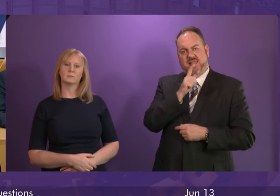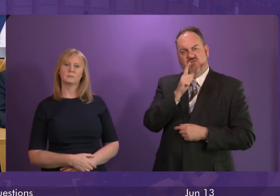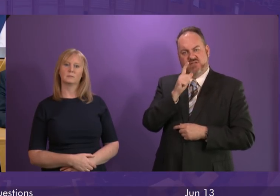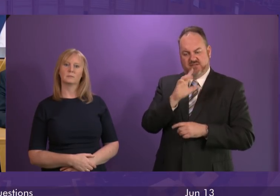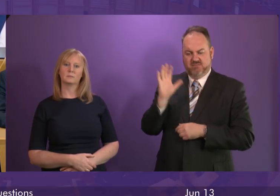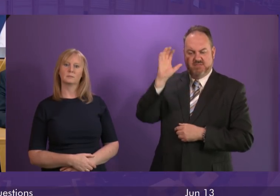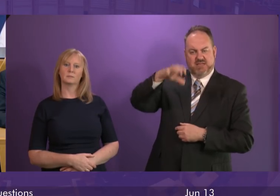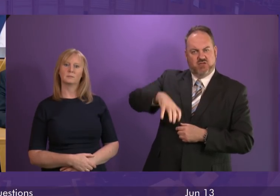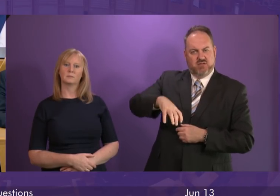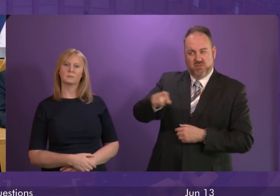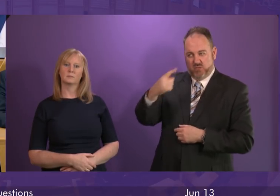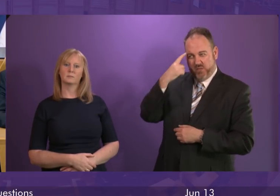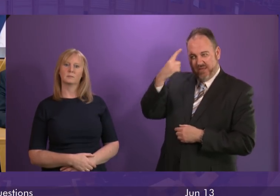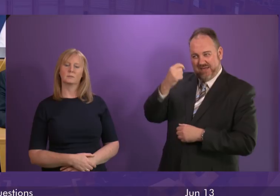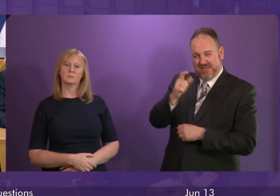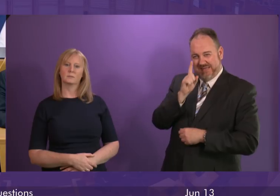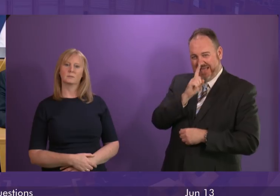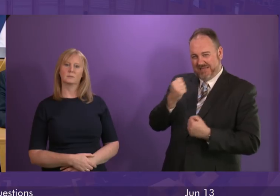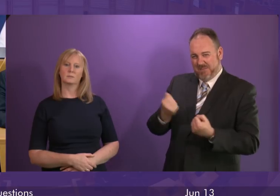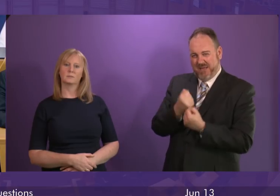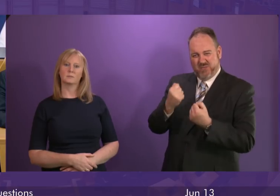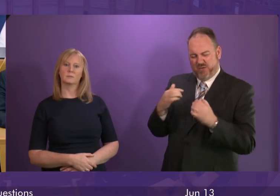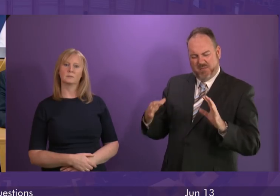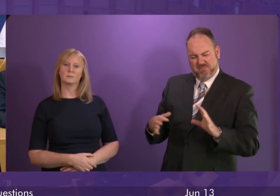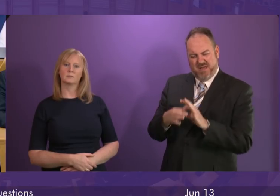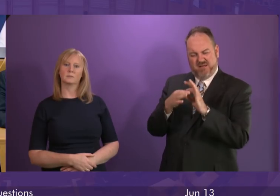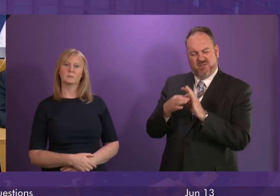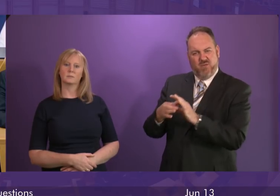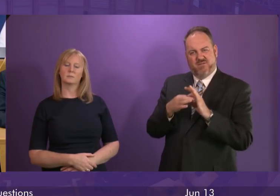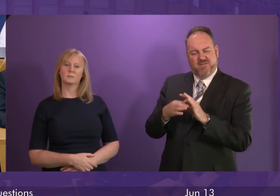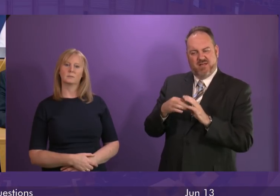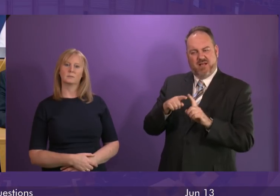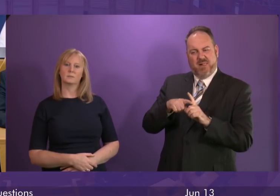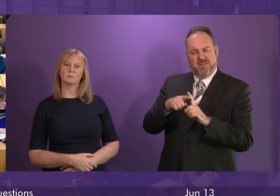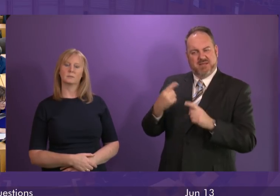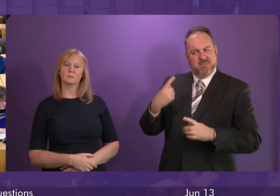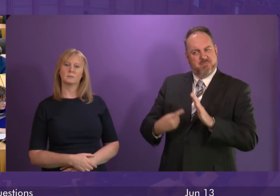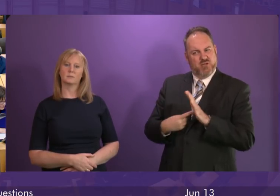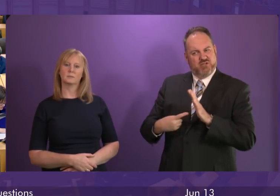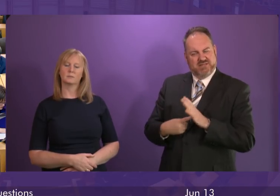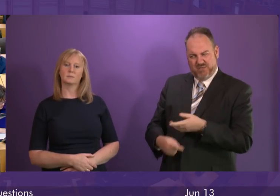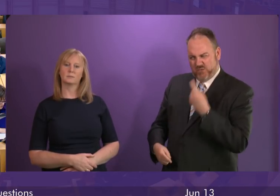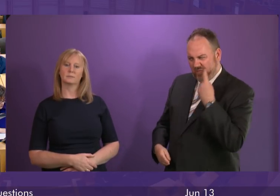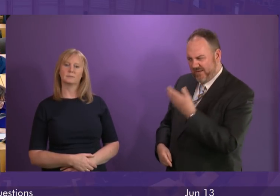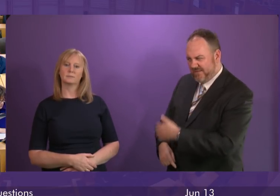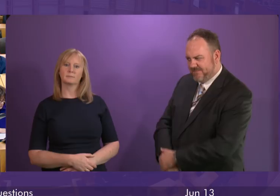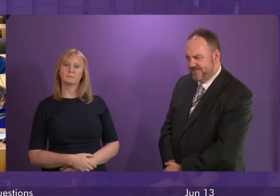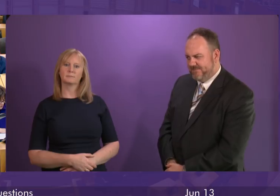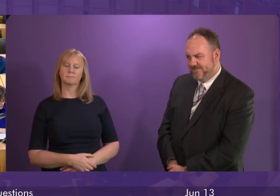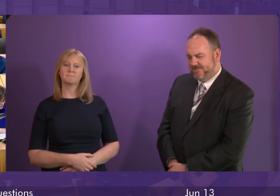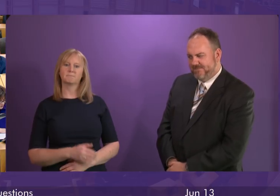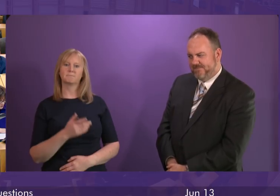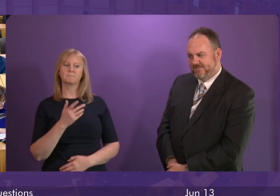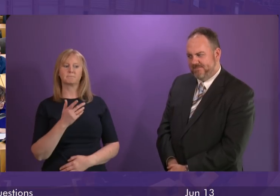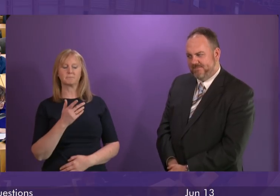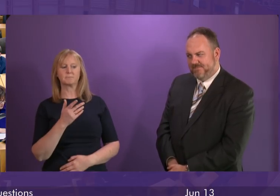new gas-fire power stations in Scotland are not compatible with her declaration of a climate emergency? First Minister. Well, I